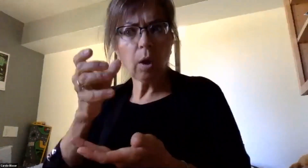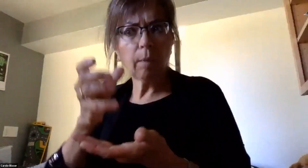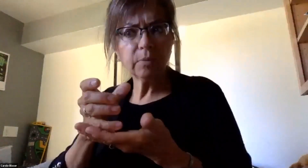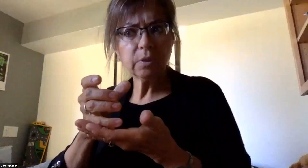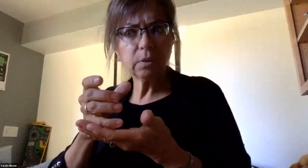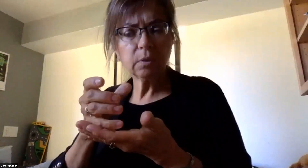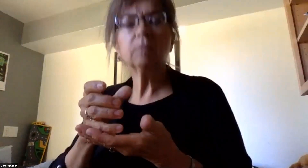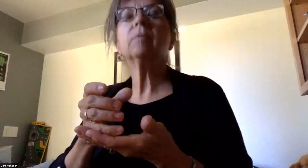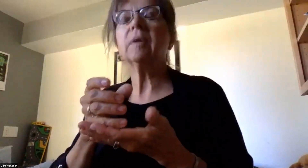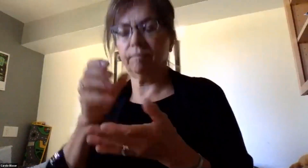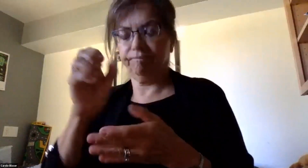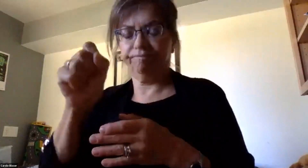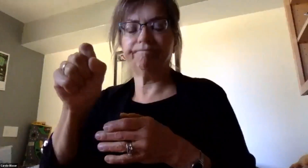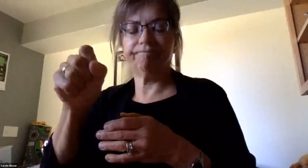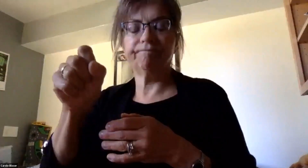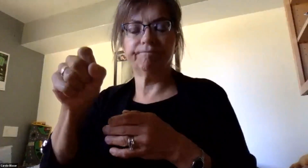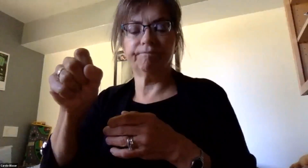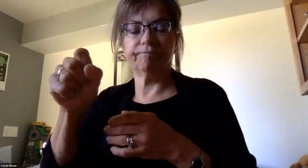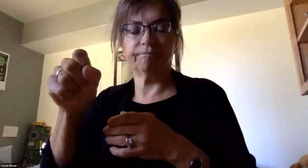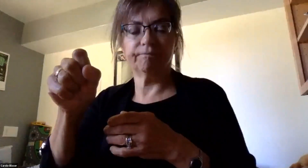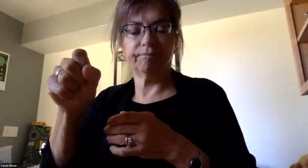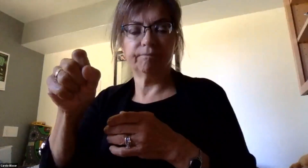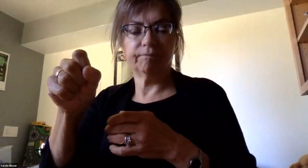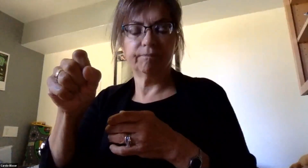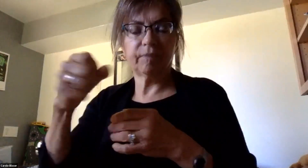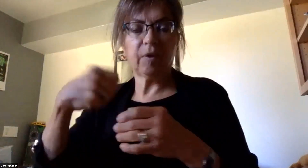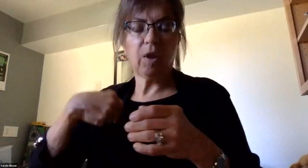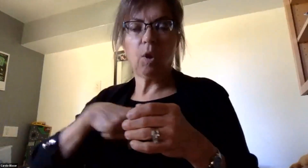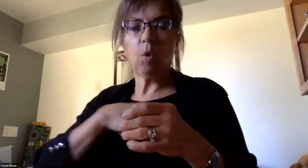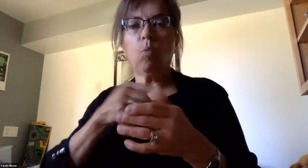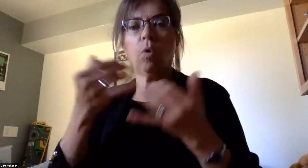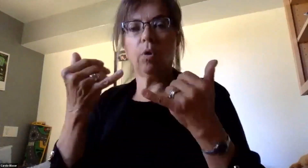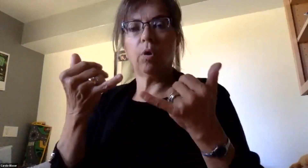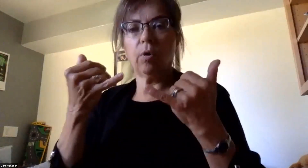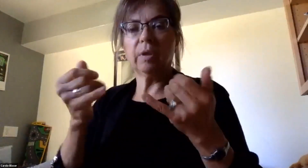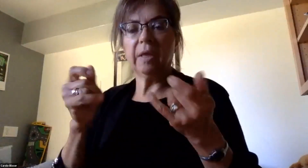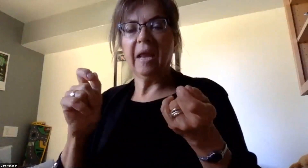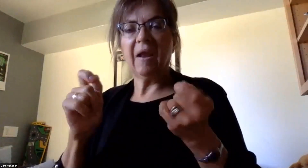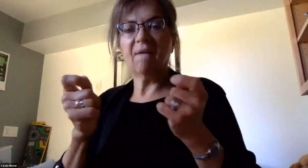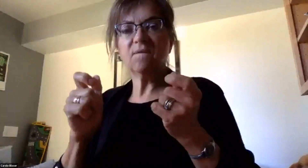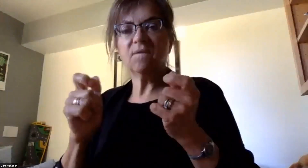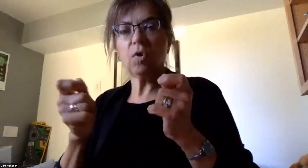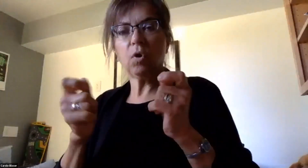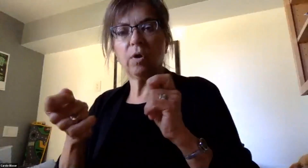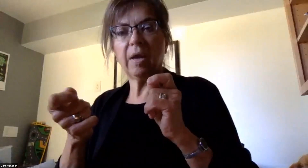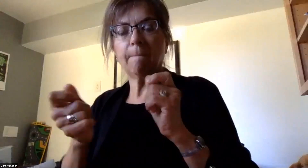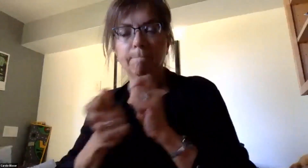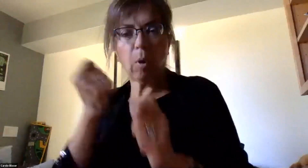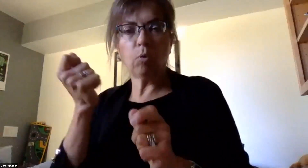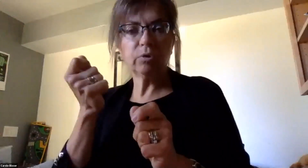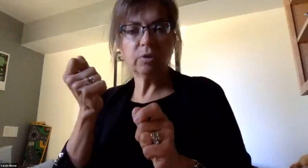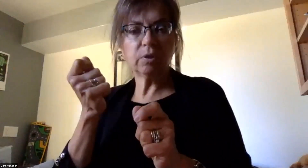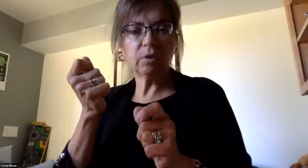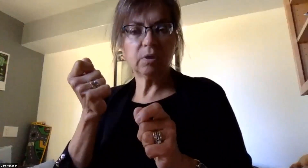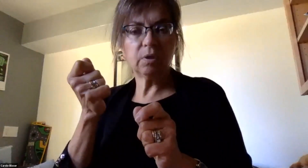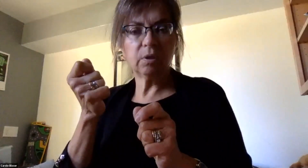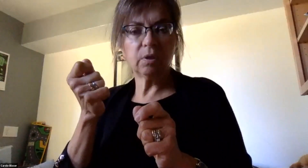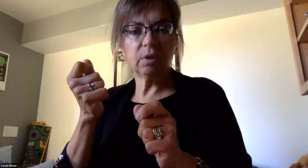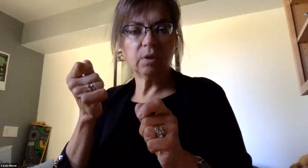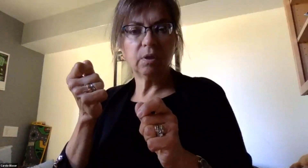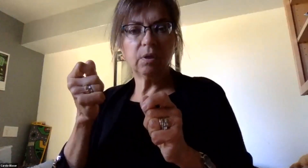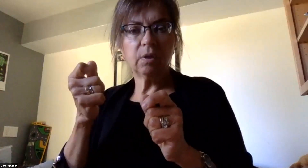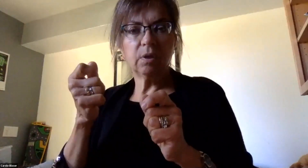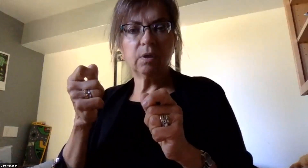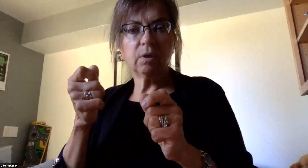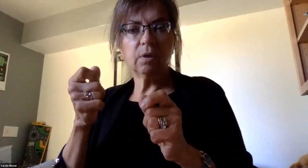in addition to what Tim just shared, we are currently converting most if not all water fountains over to bottle fillers.